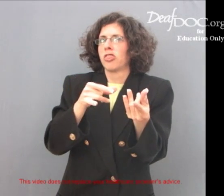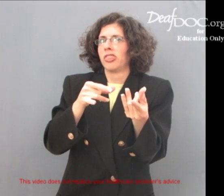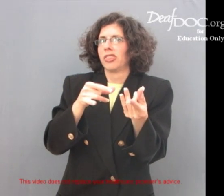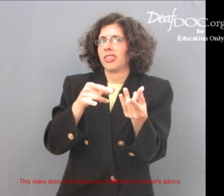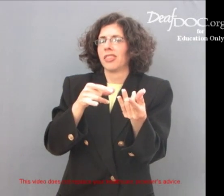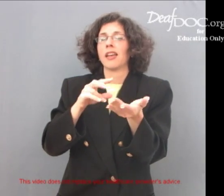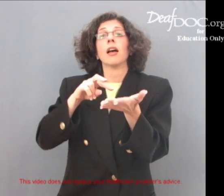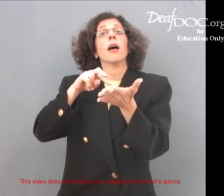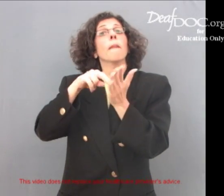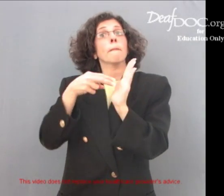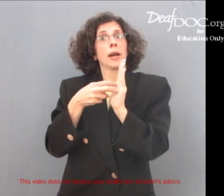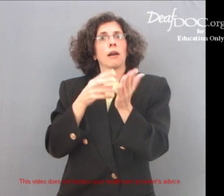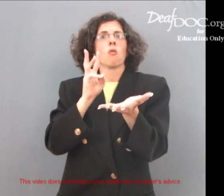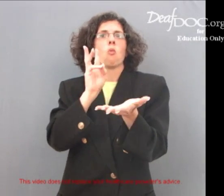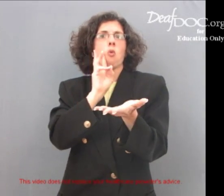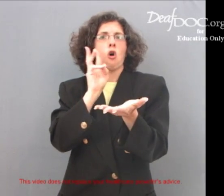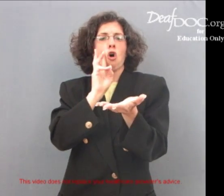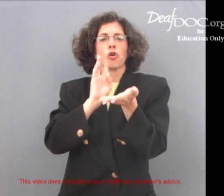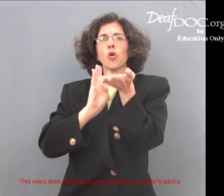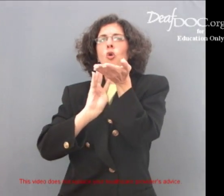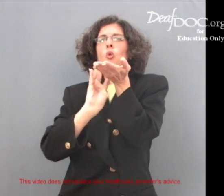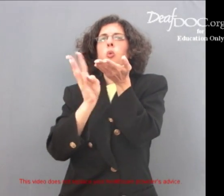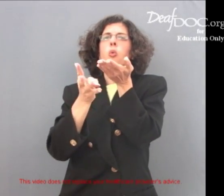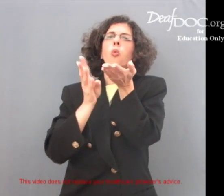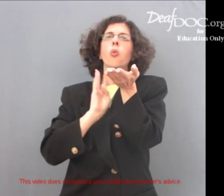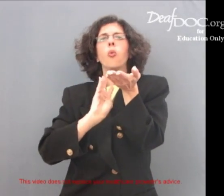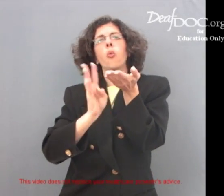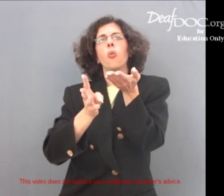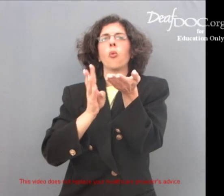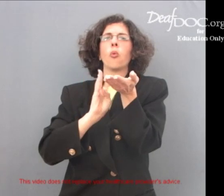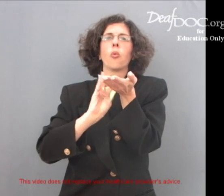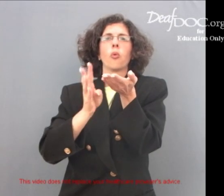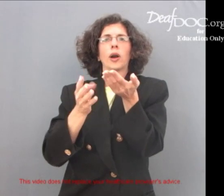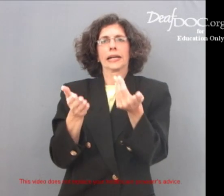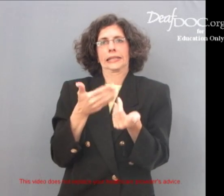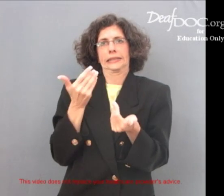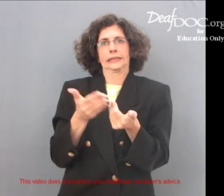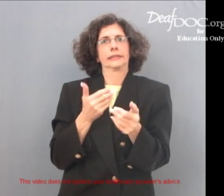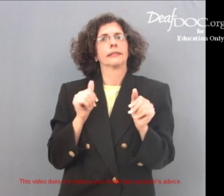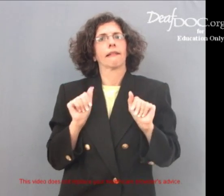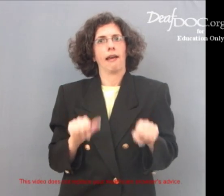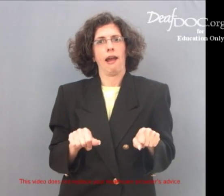smooth coating. This means water can run in and out easily.